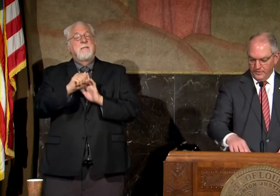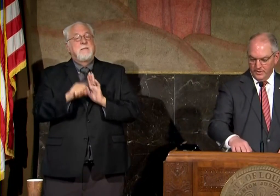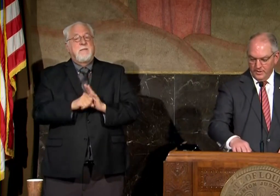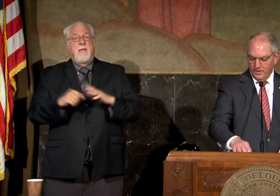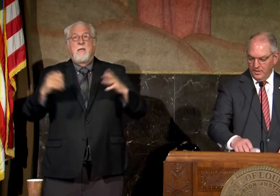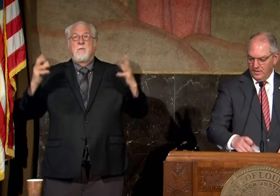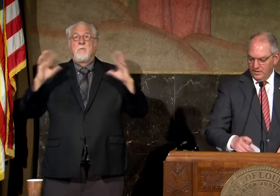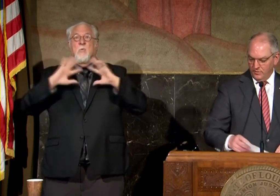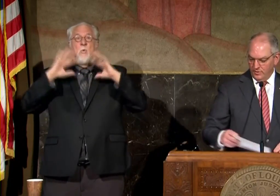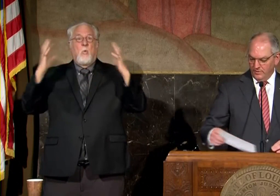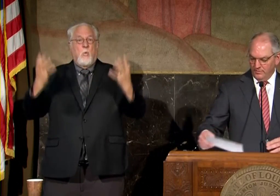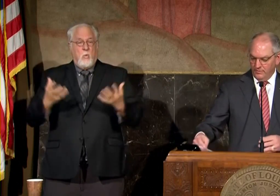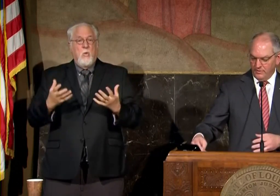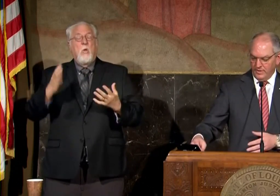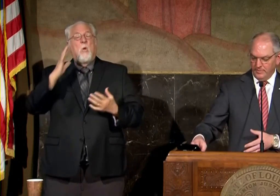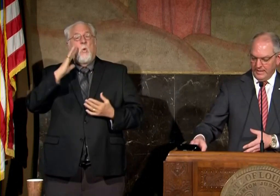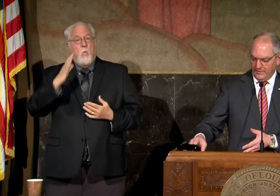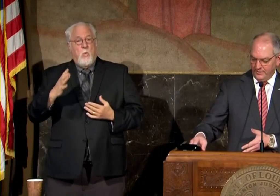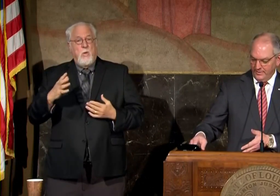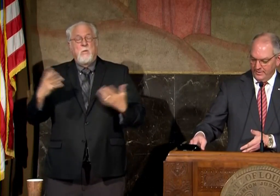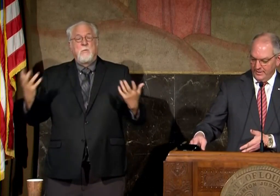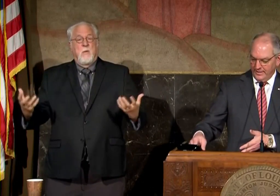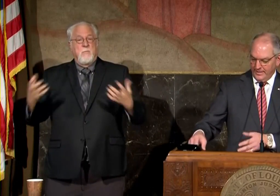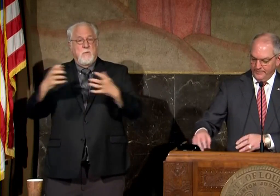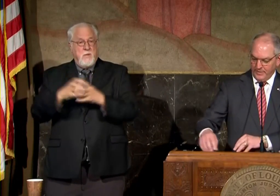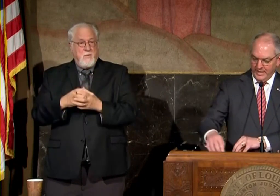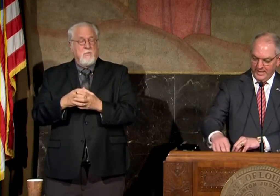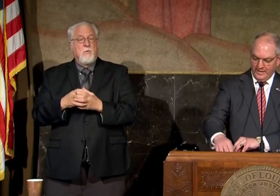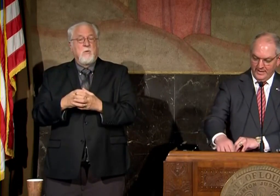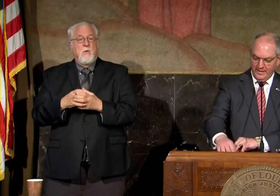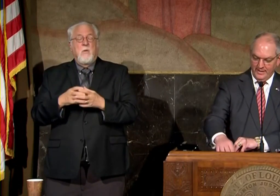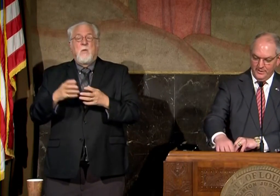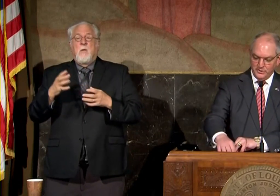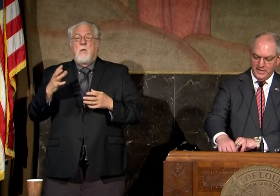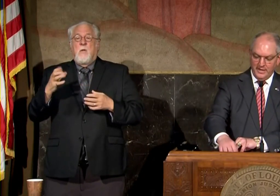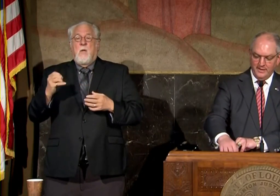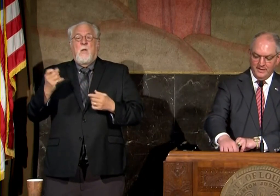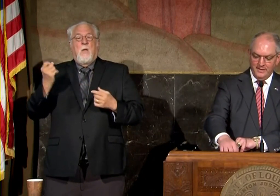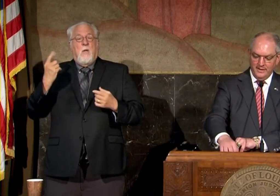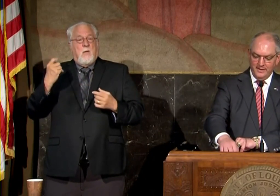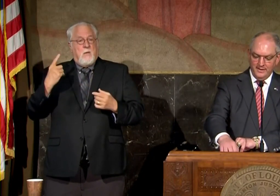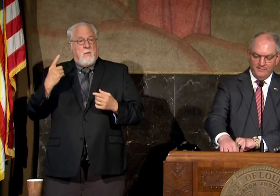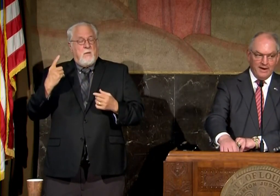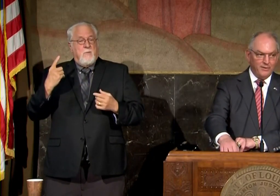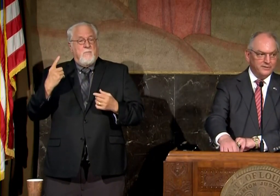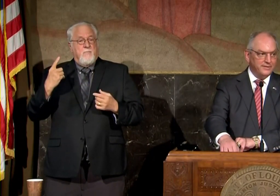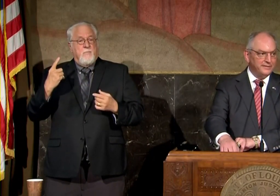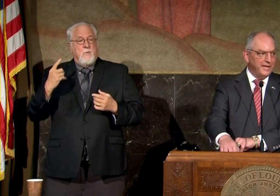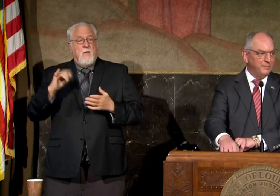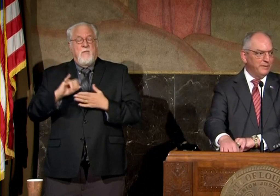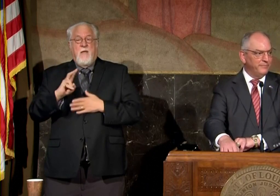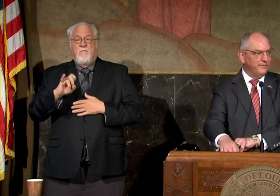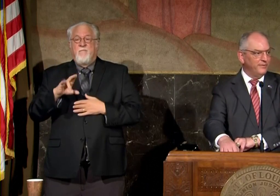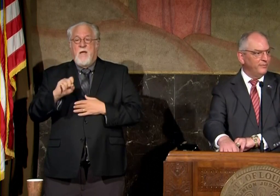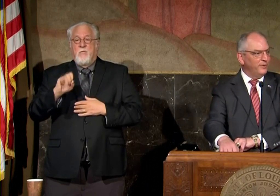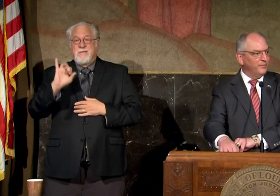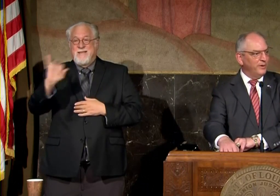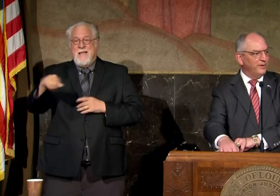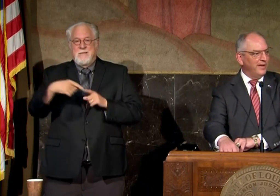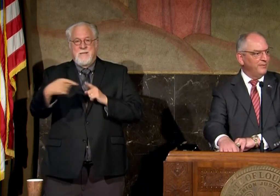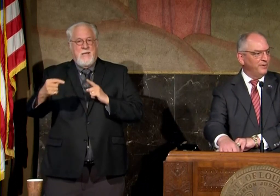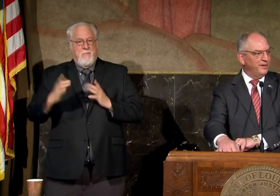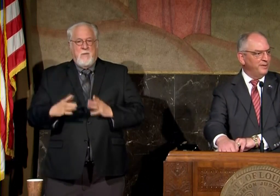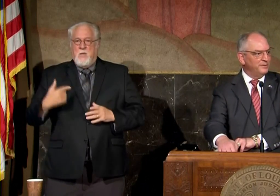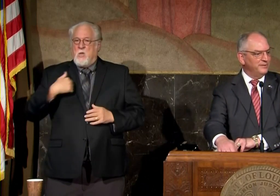whole uh will will come together um and and understand that the virus is the enemy we